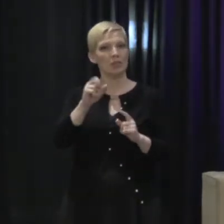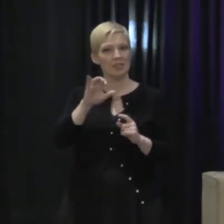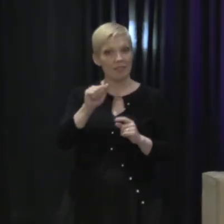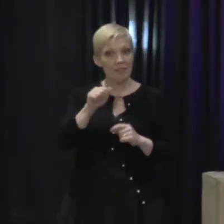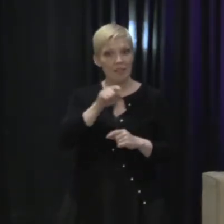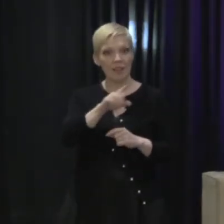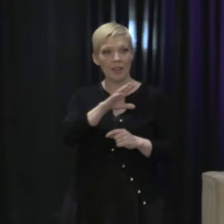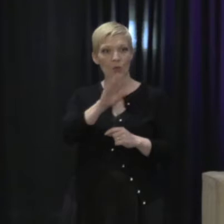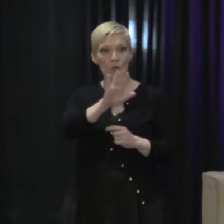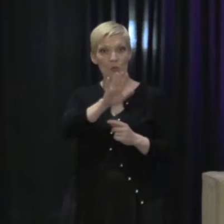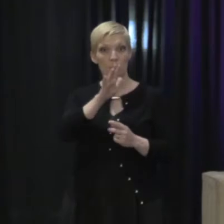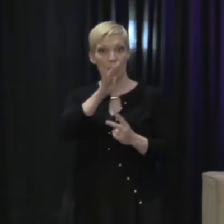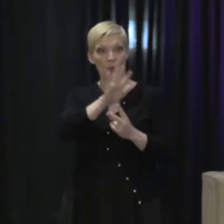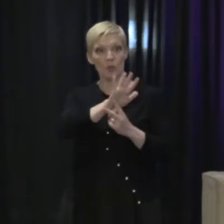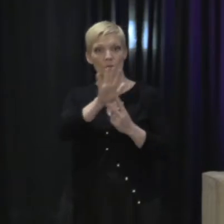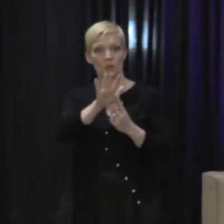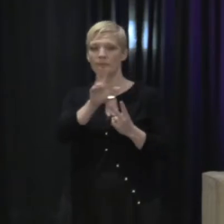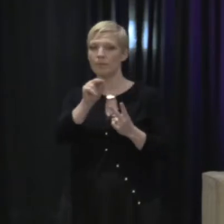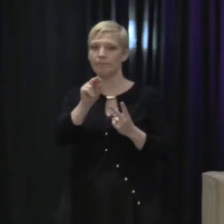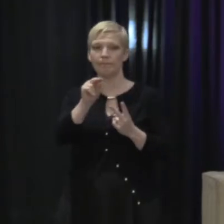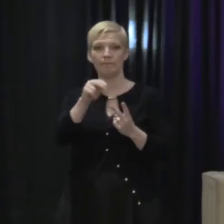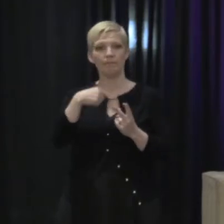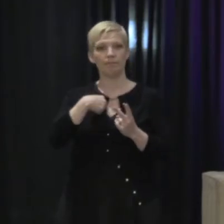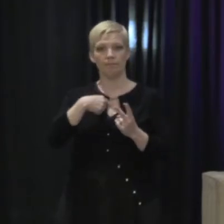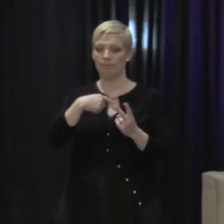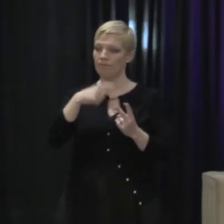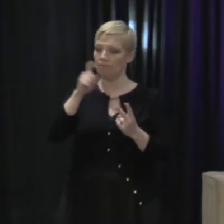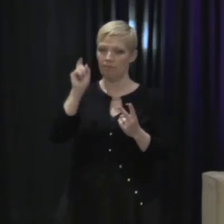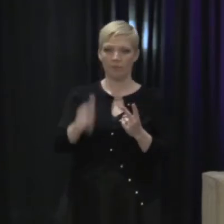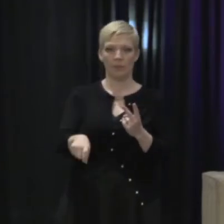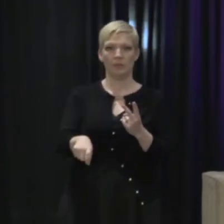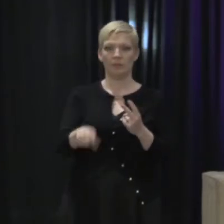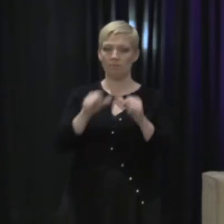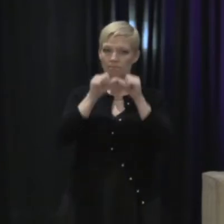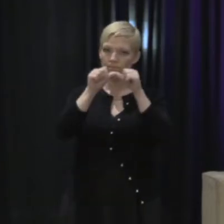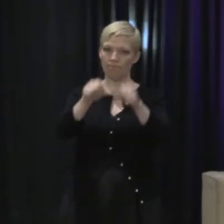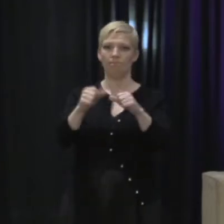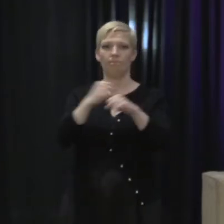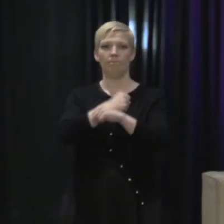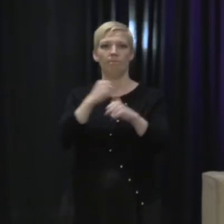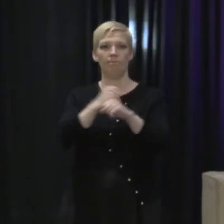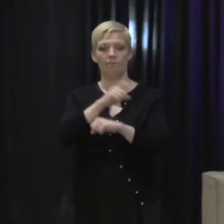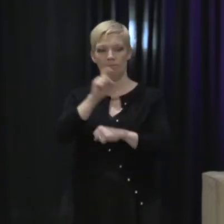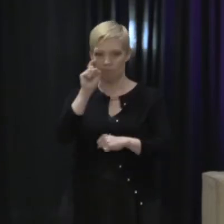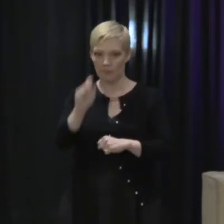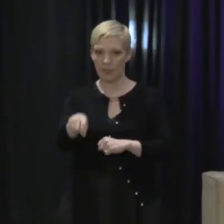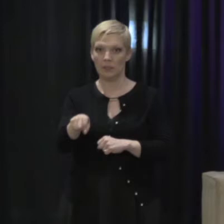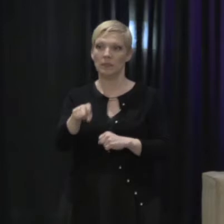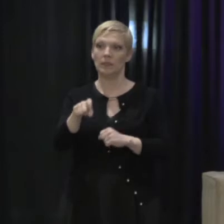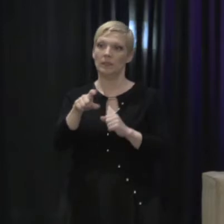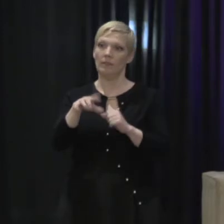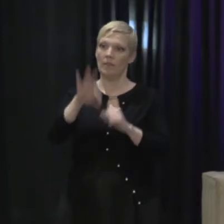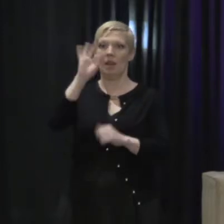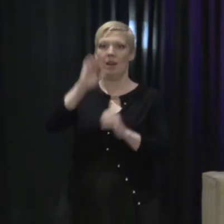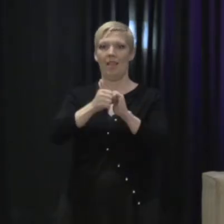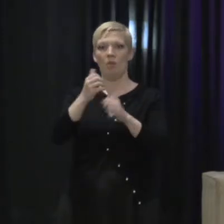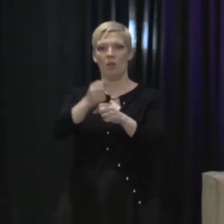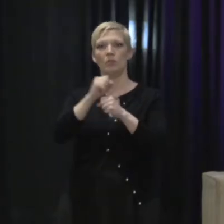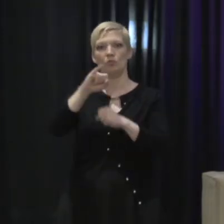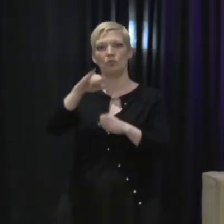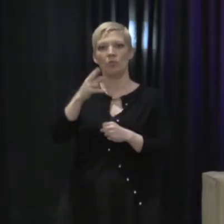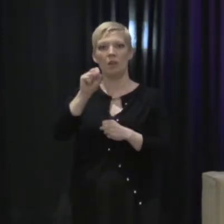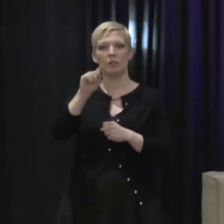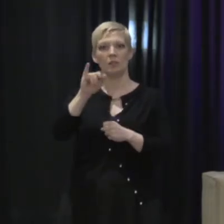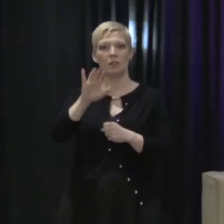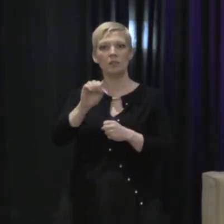mother who said, no, something else must be done. We must find a way to seek justice. And